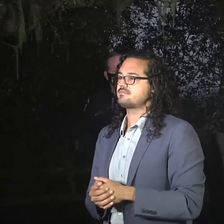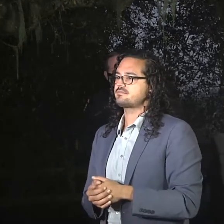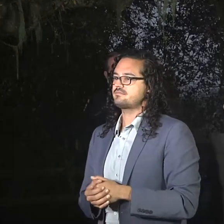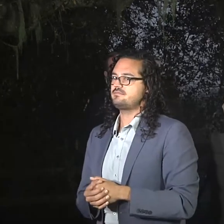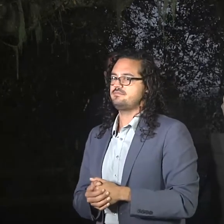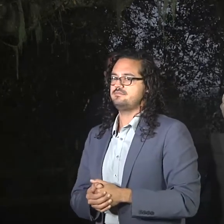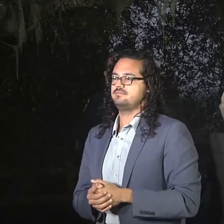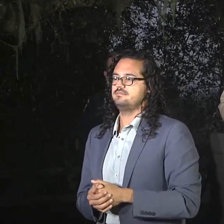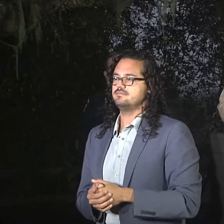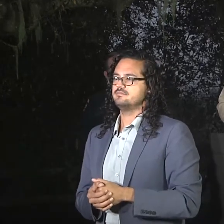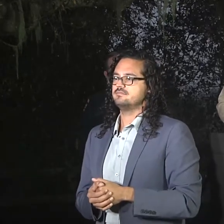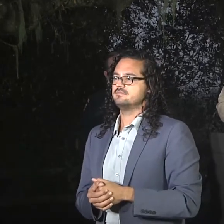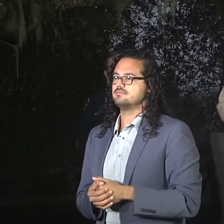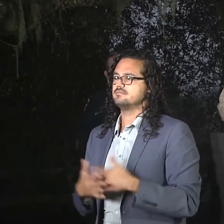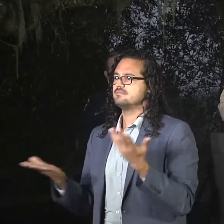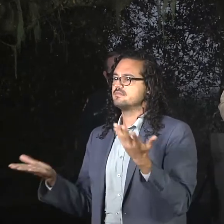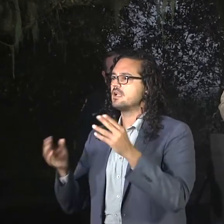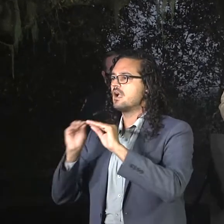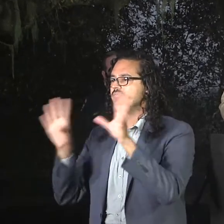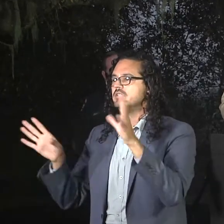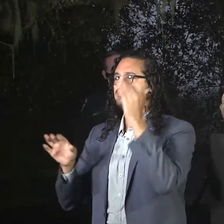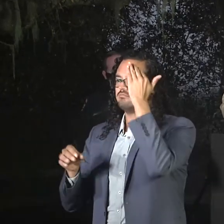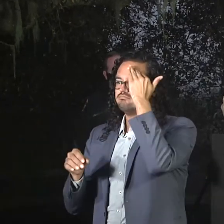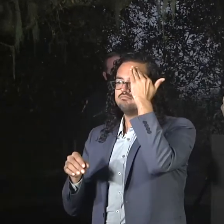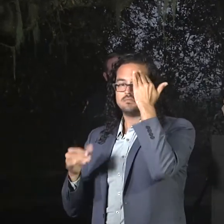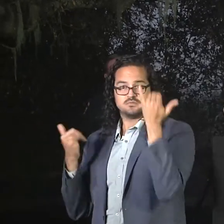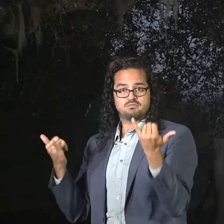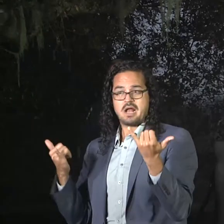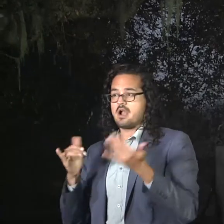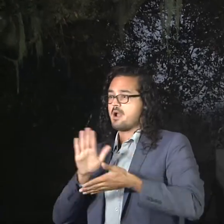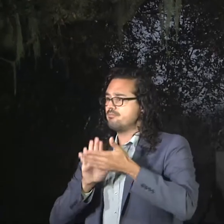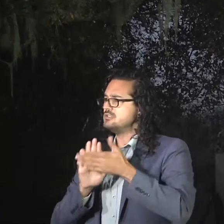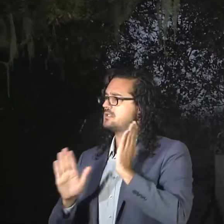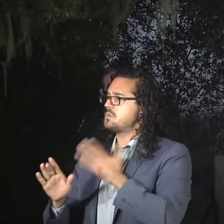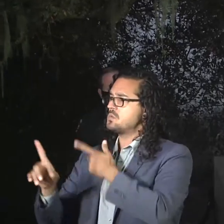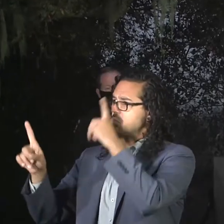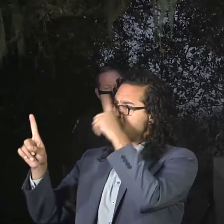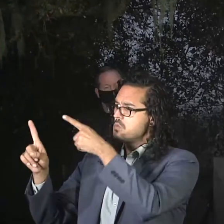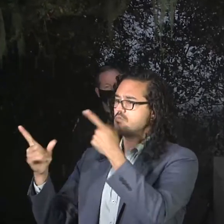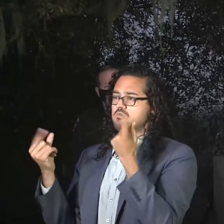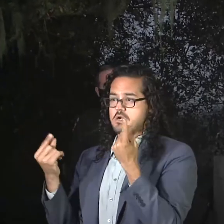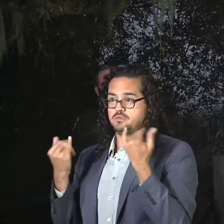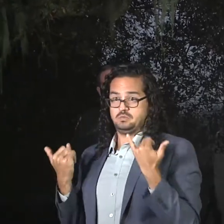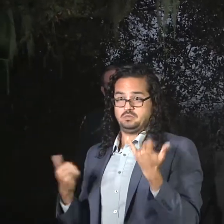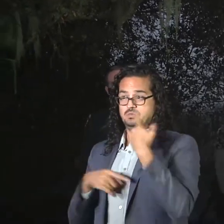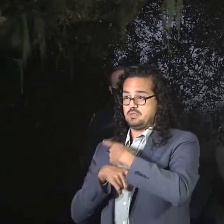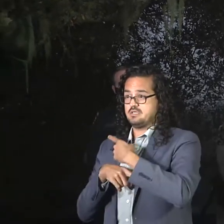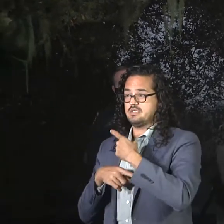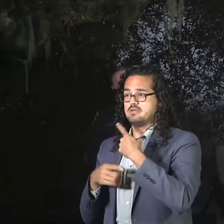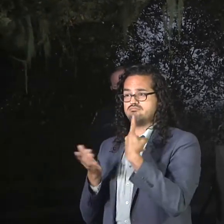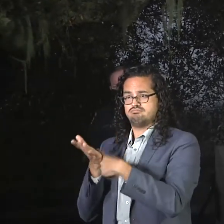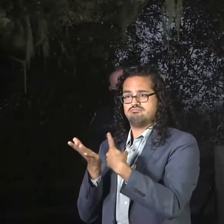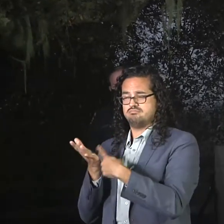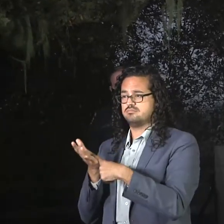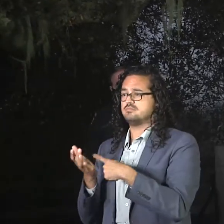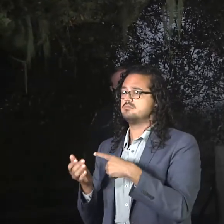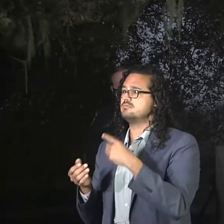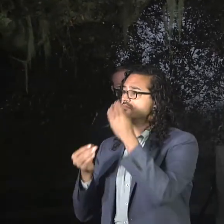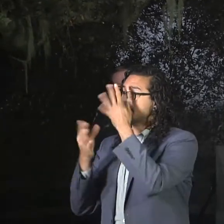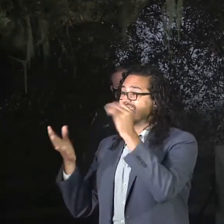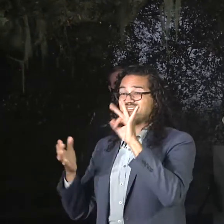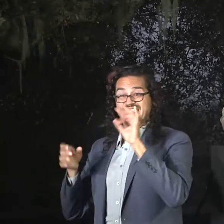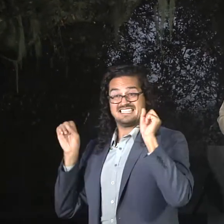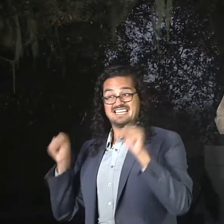So, obviously, you heard a lot about the operation today. If we can successfully go through the next